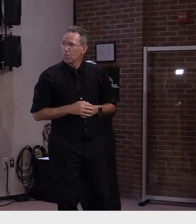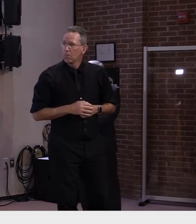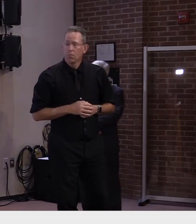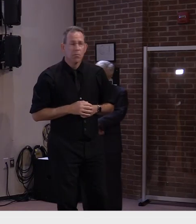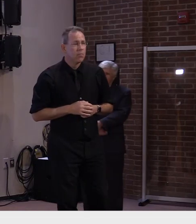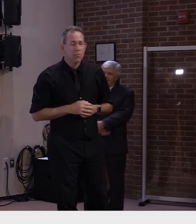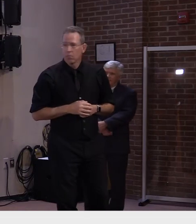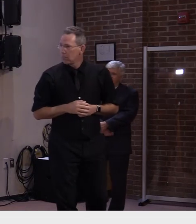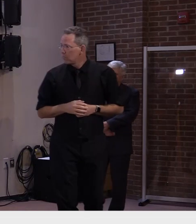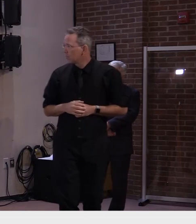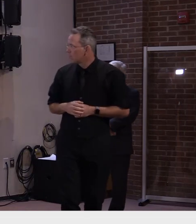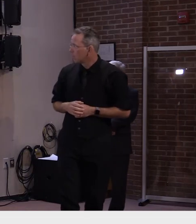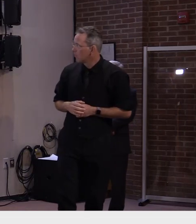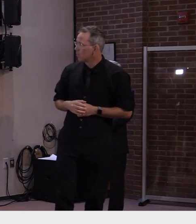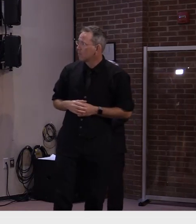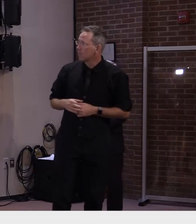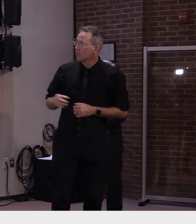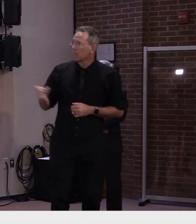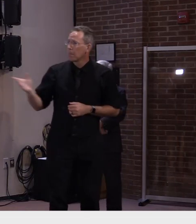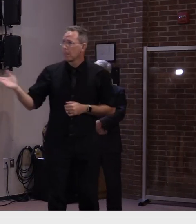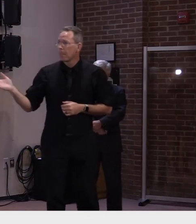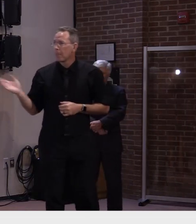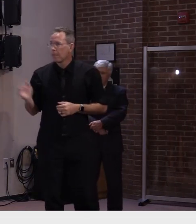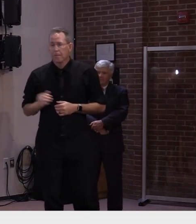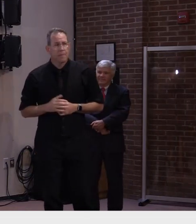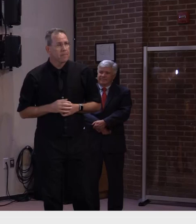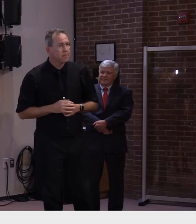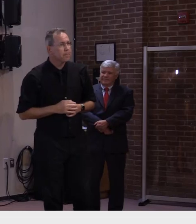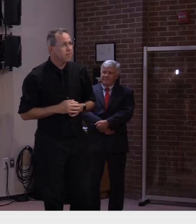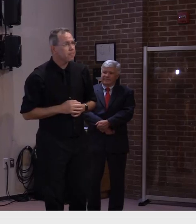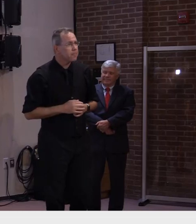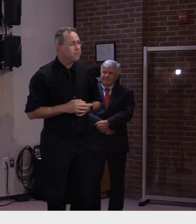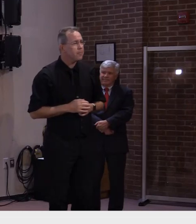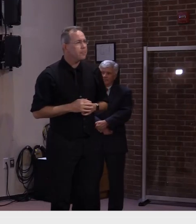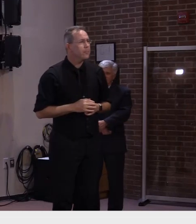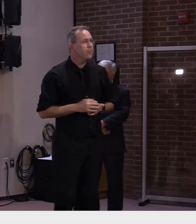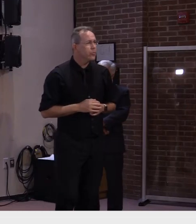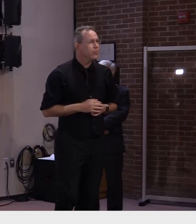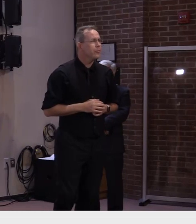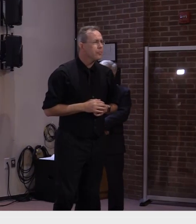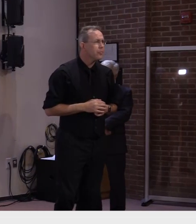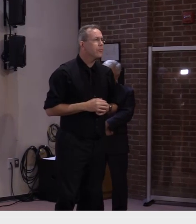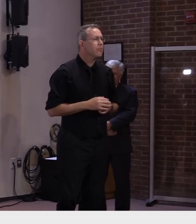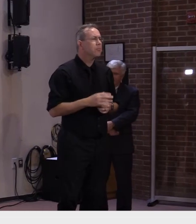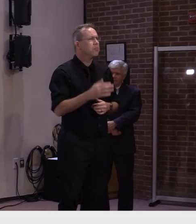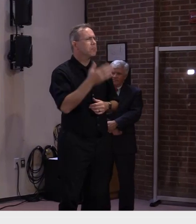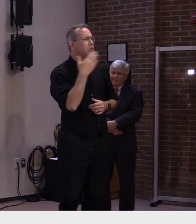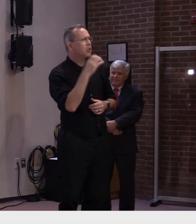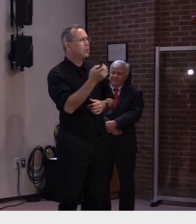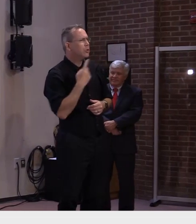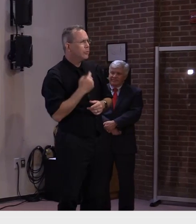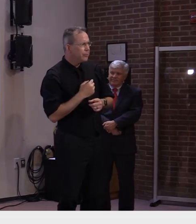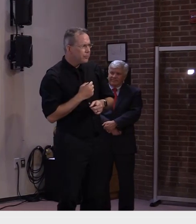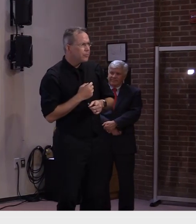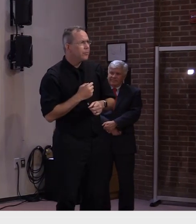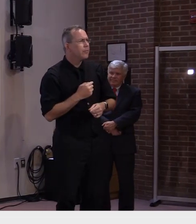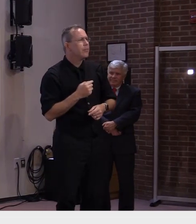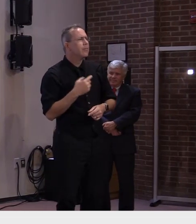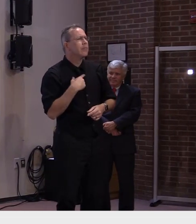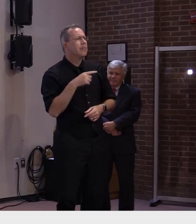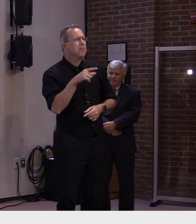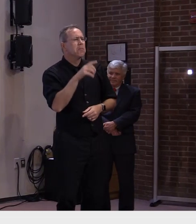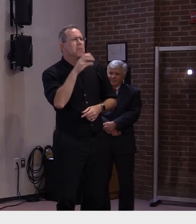Yes. It's a good question. We looked at it across age groups, so we didn't look at it geographically yesterday. I